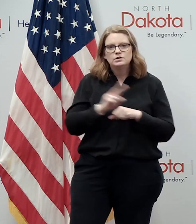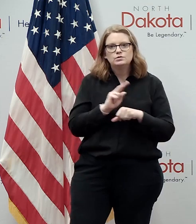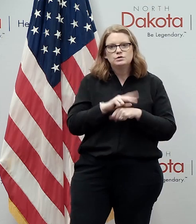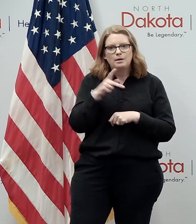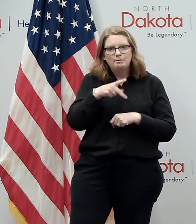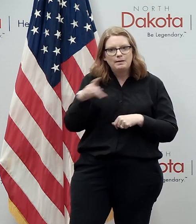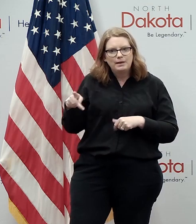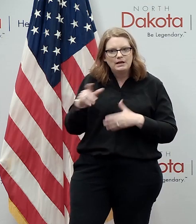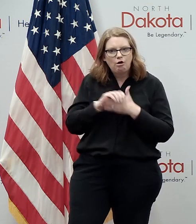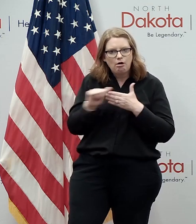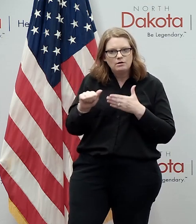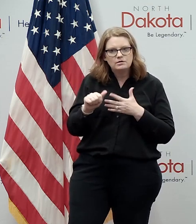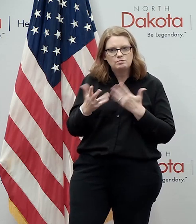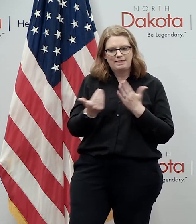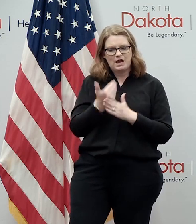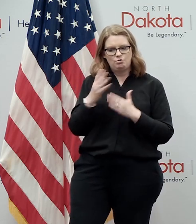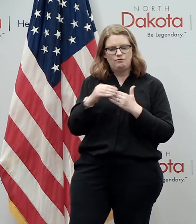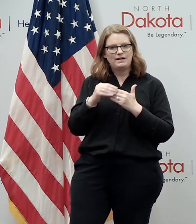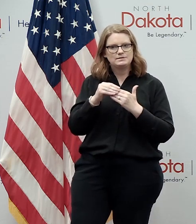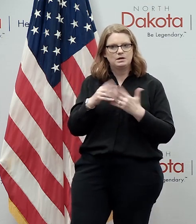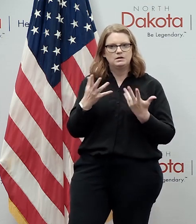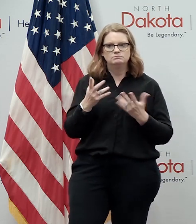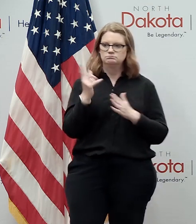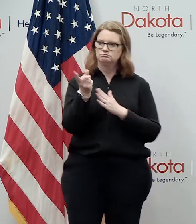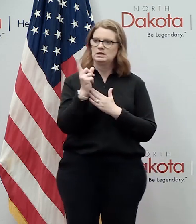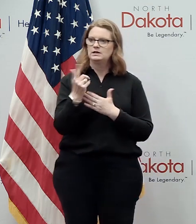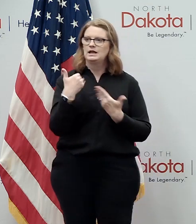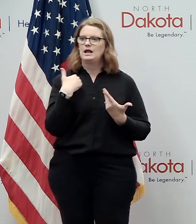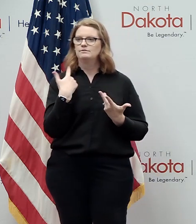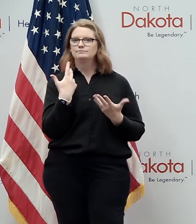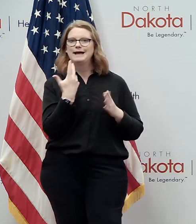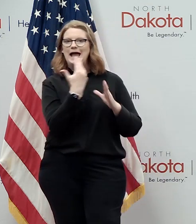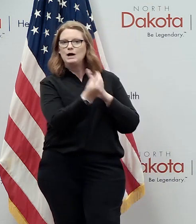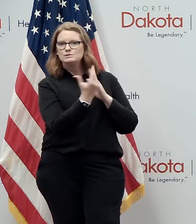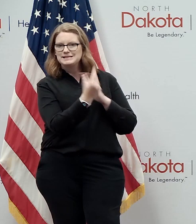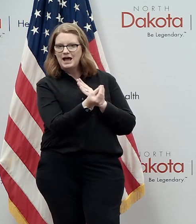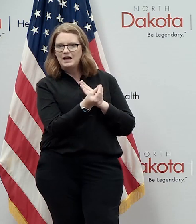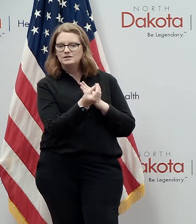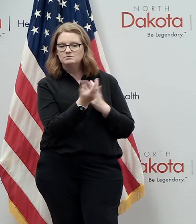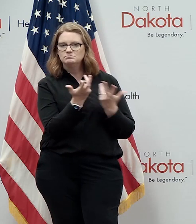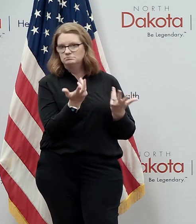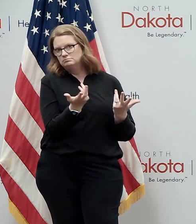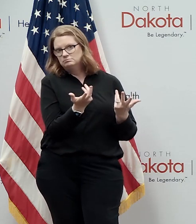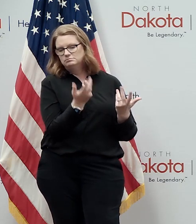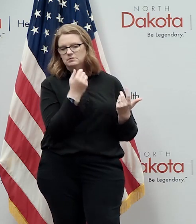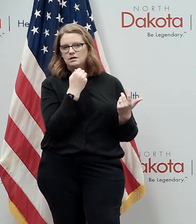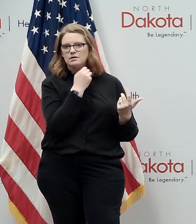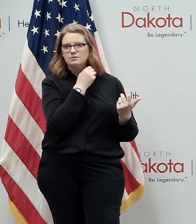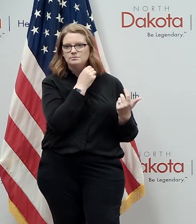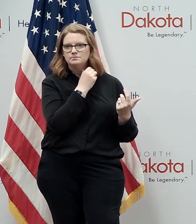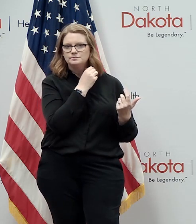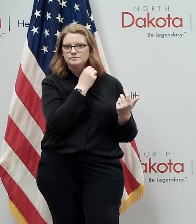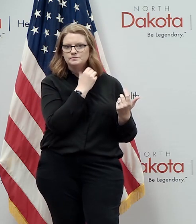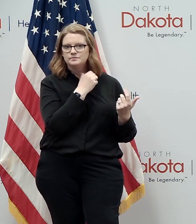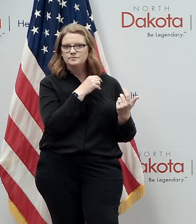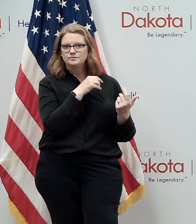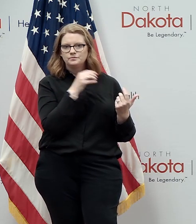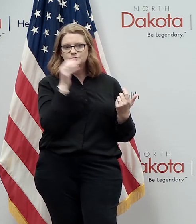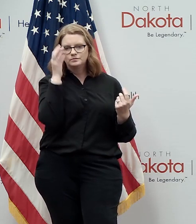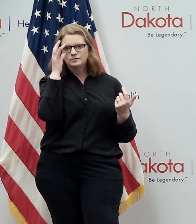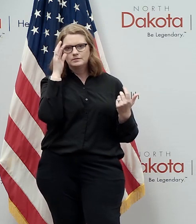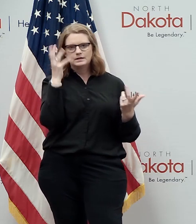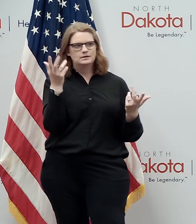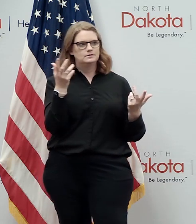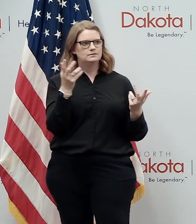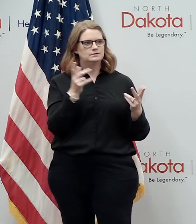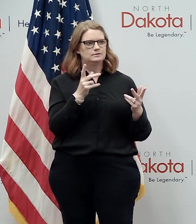dollars with the new flexibility that came in and all of a sudden you've got a and some of these are the same kind of uh i mean we're we're